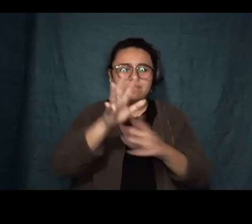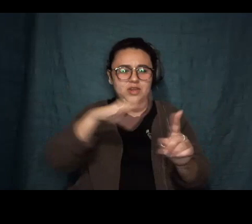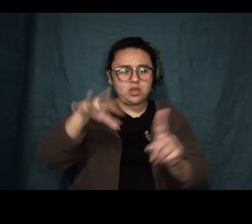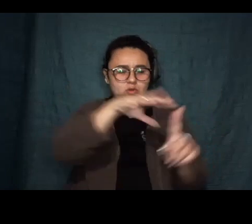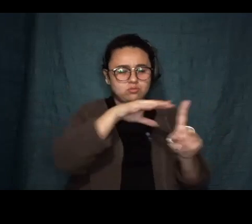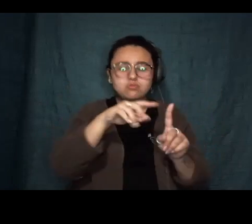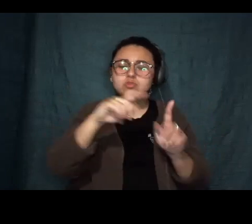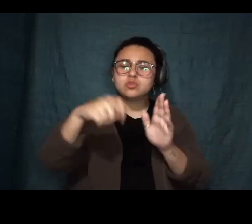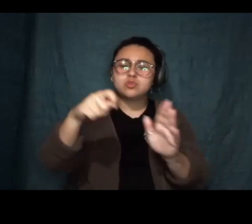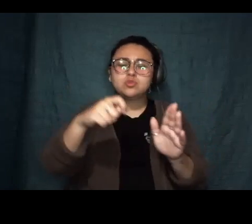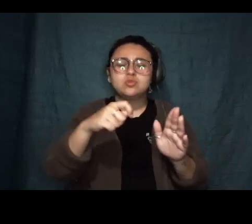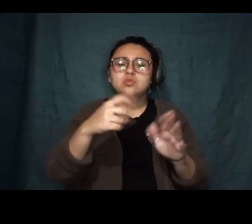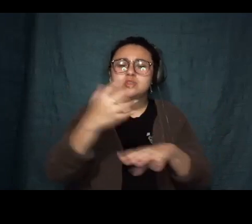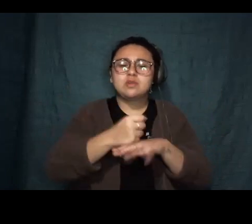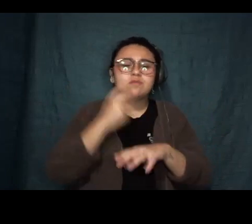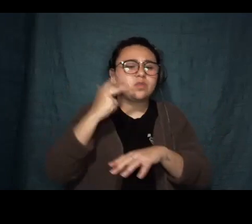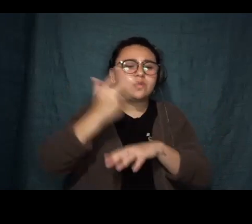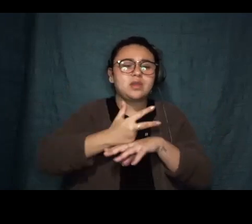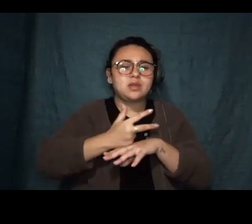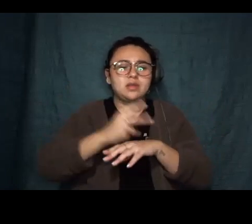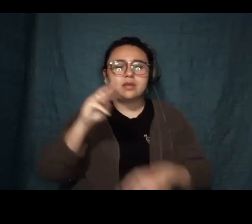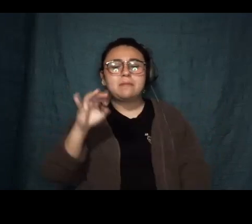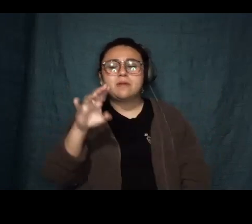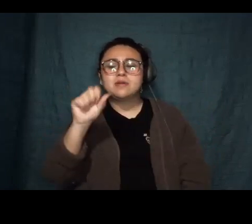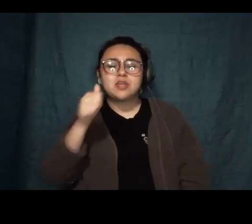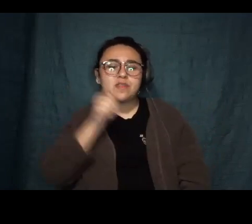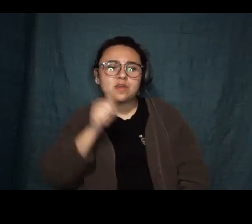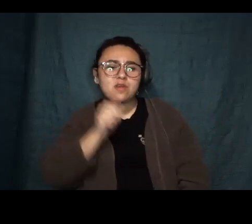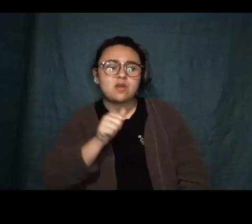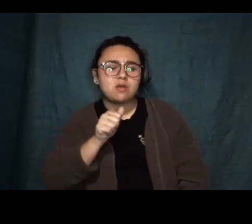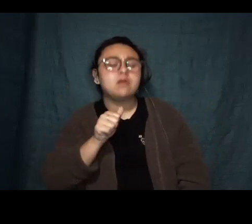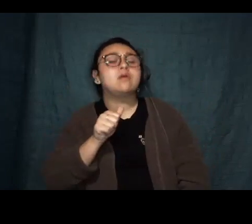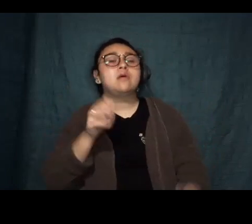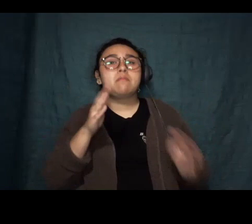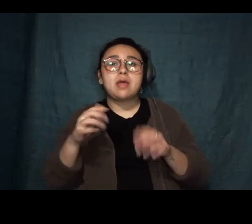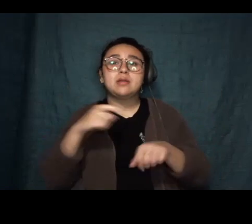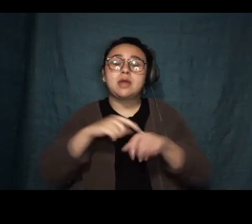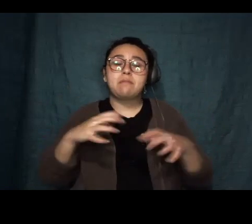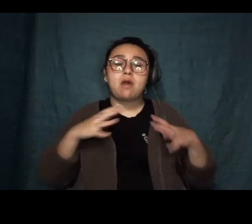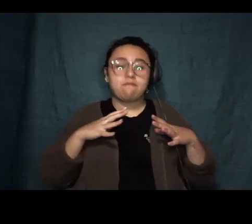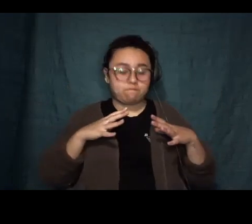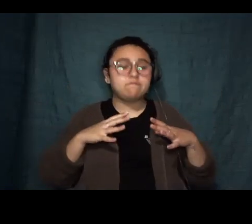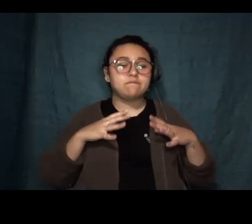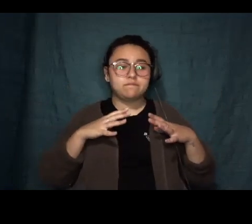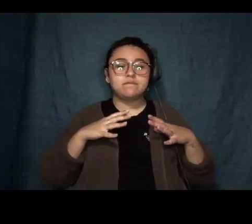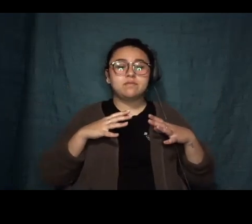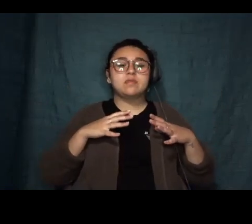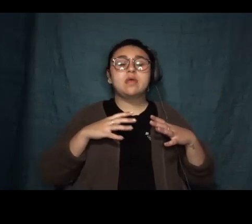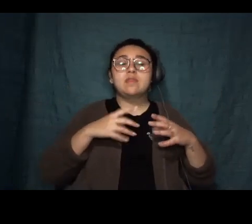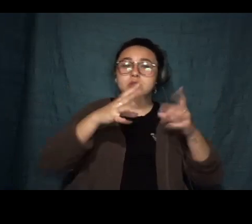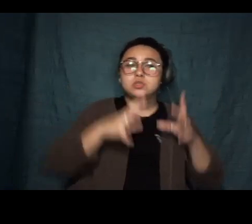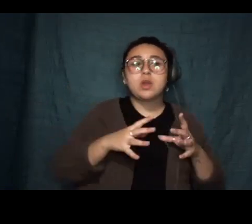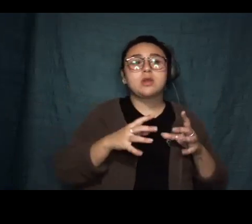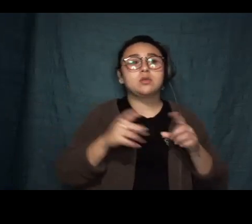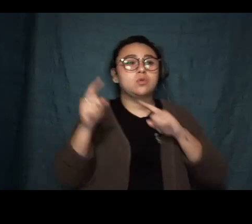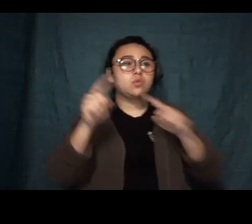days. Lisa had been planning on having the time off, but when the video's director came to finalize the plans for the space, he'd stopped in front of the shop